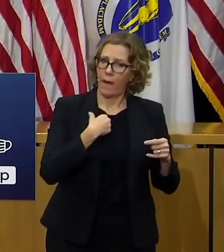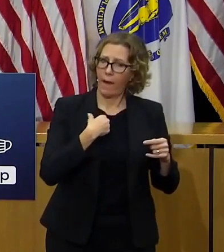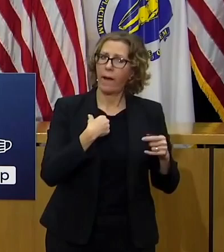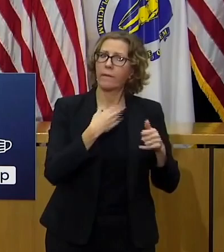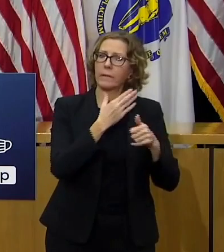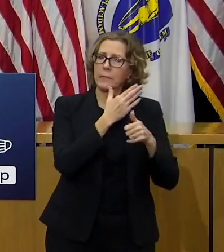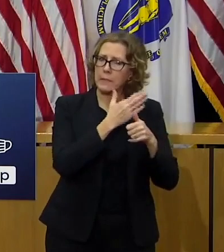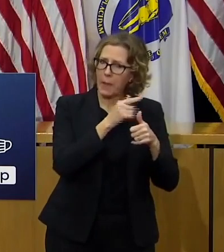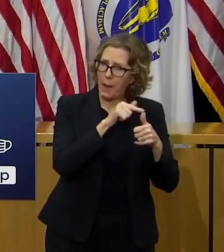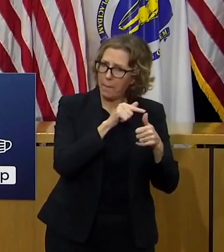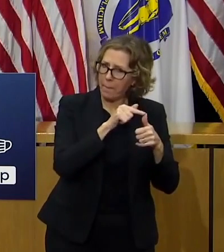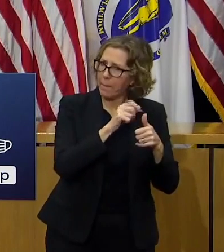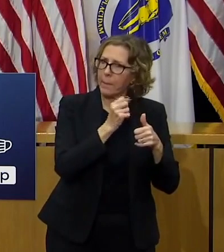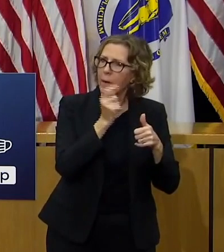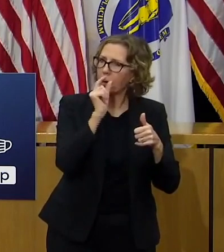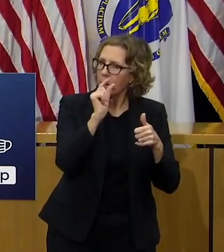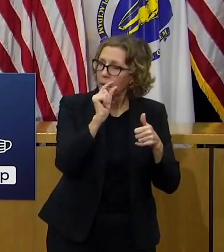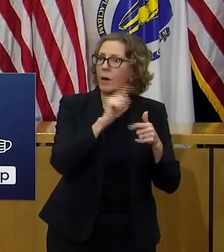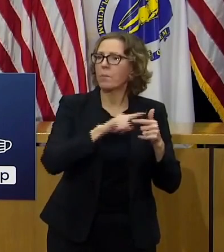with many others